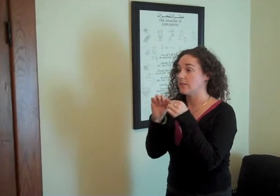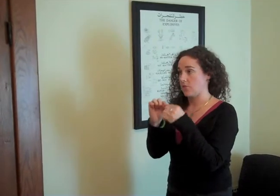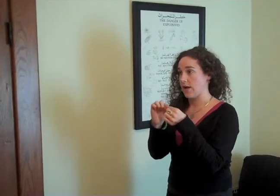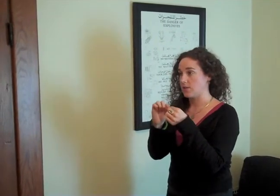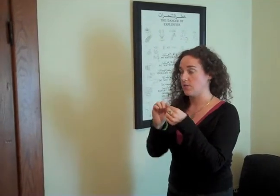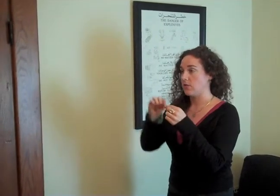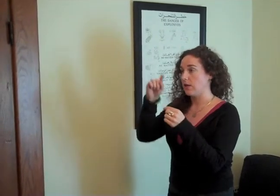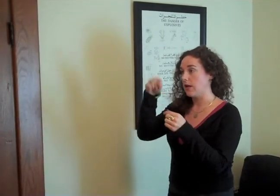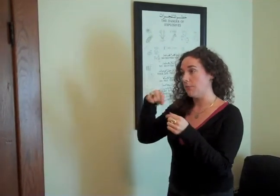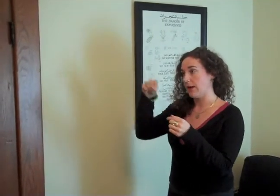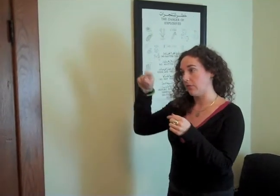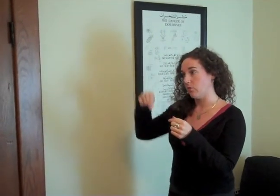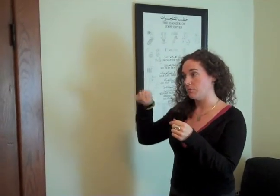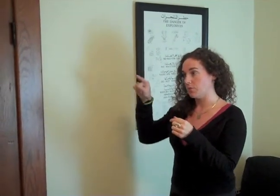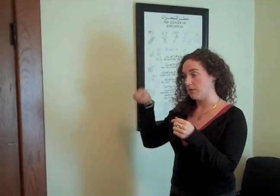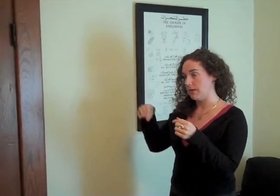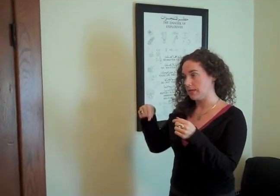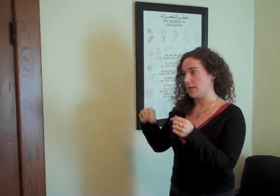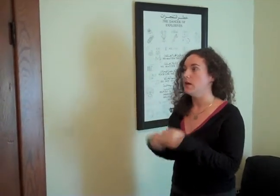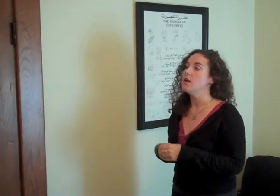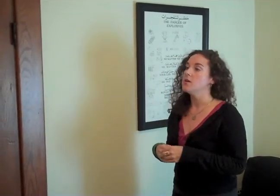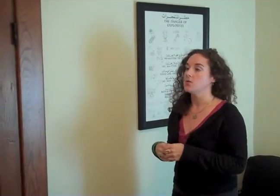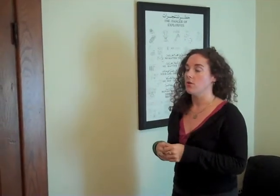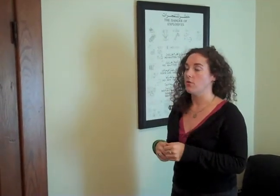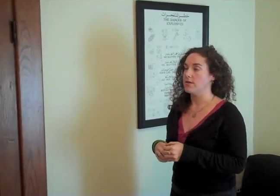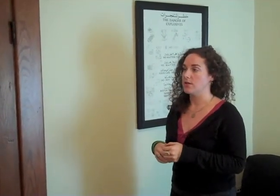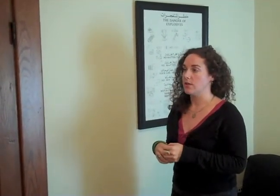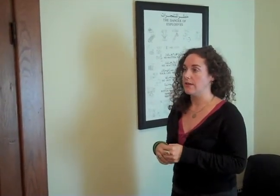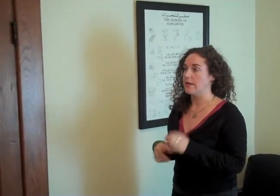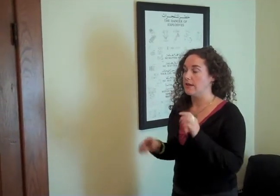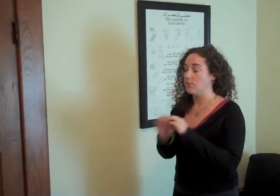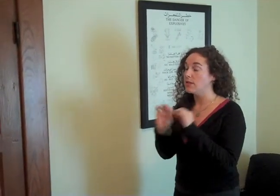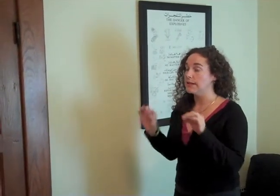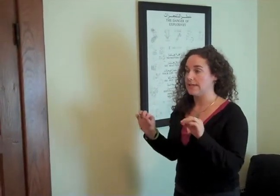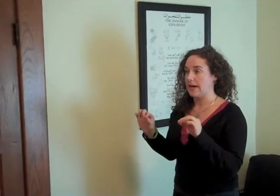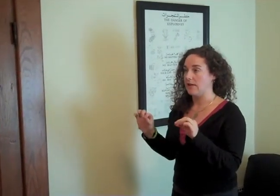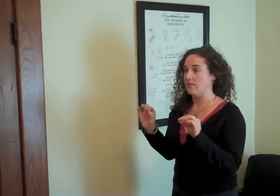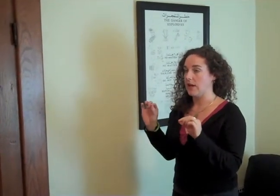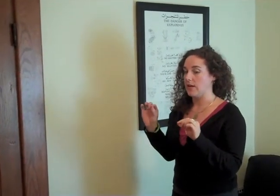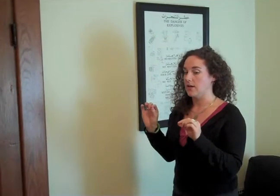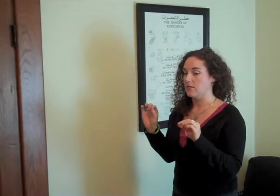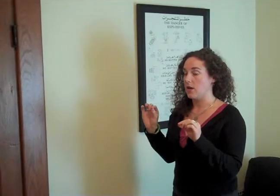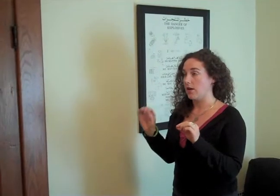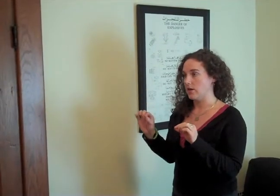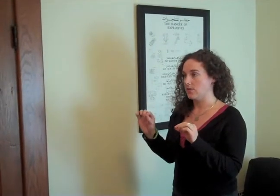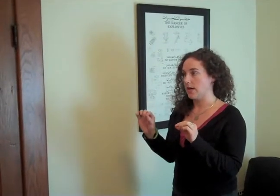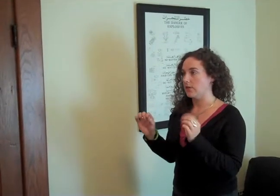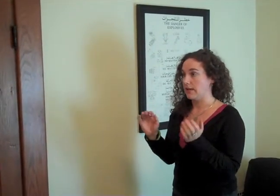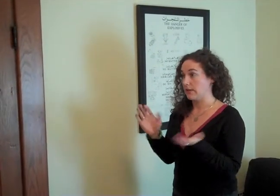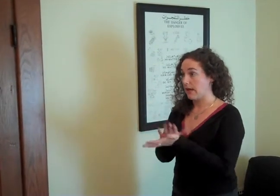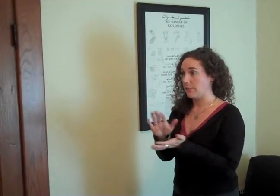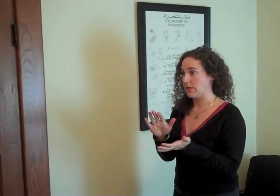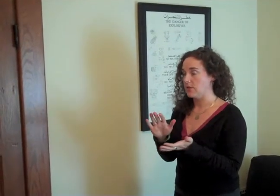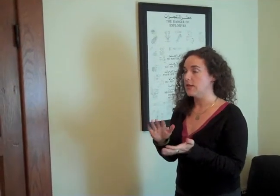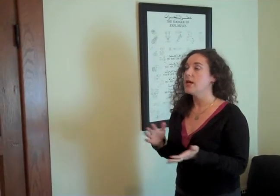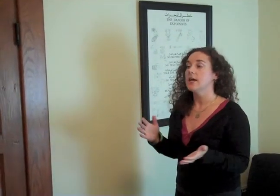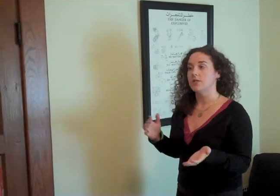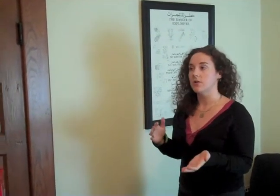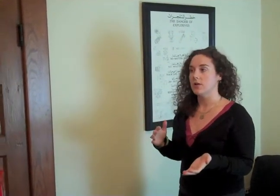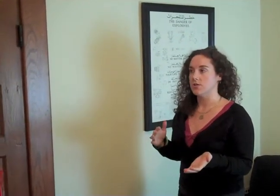the tracks so that you can cut back and forth between them easily. So you really need to have an audio sound like the clapping noise. It's good also